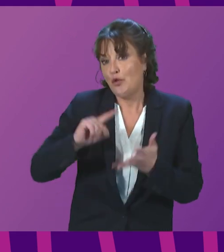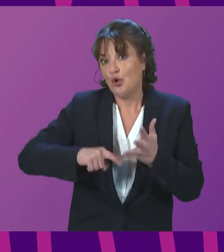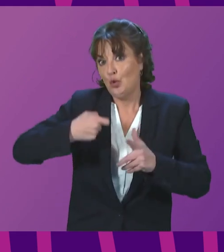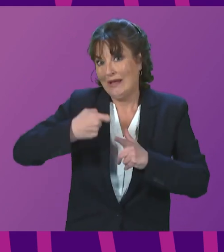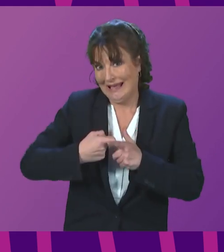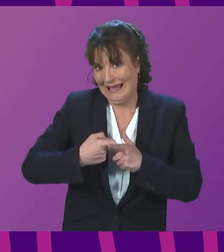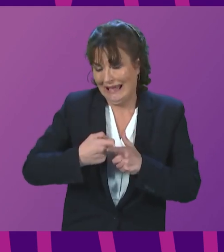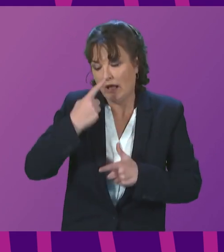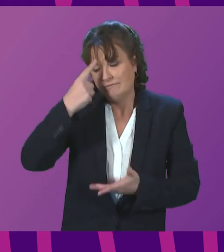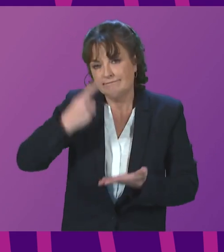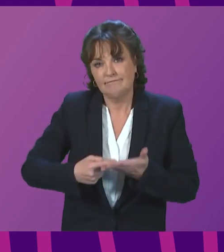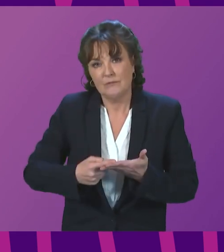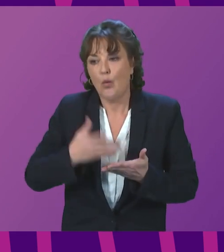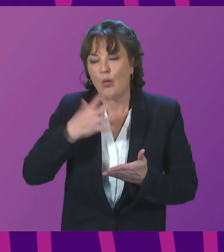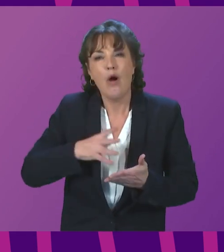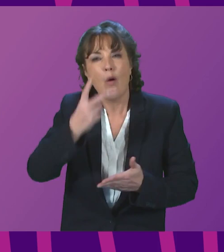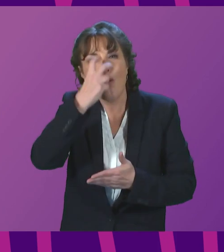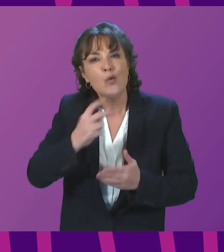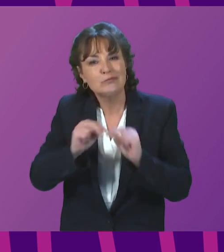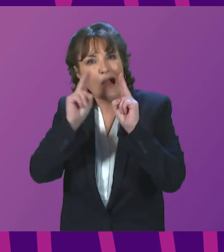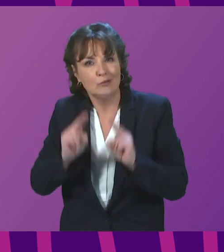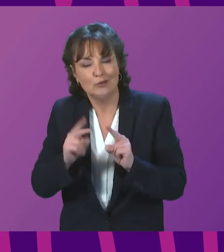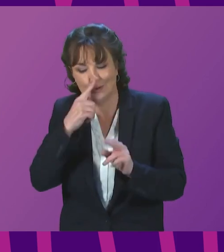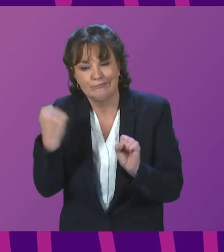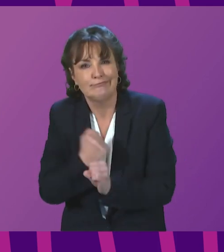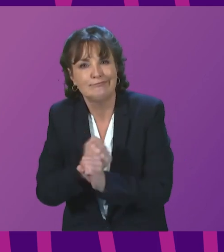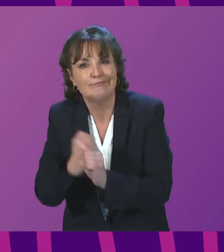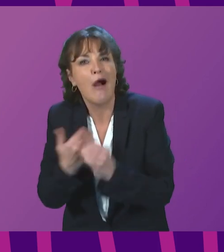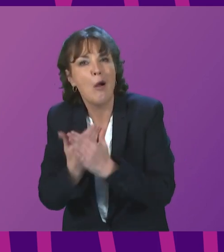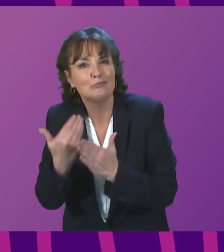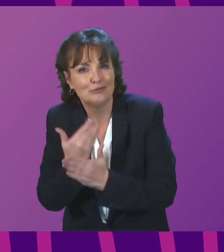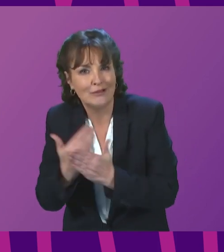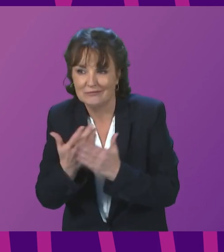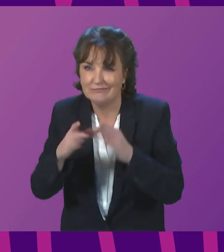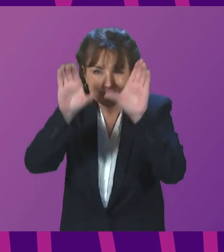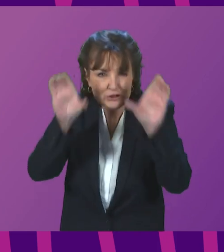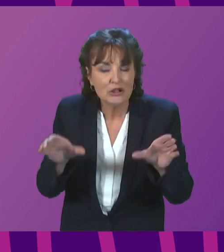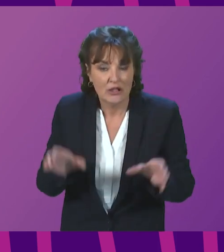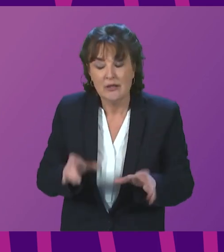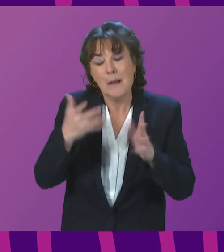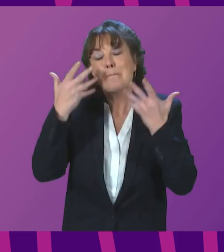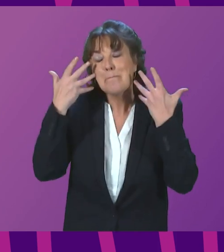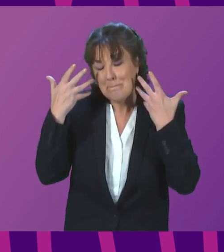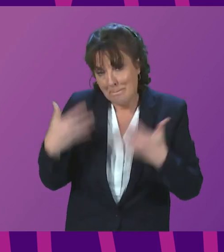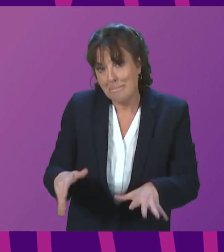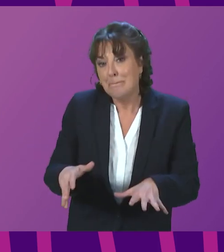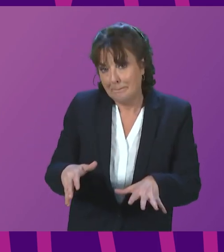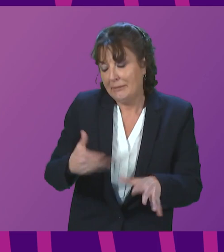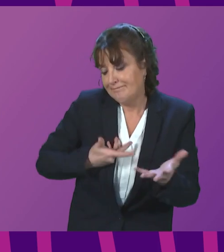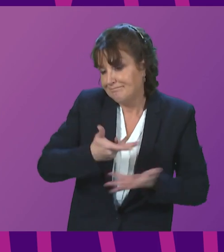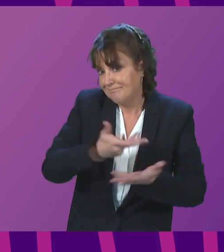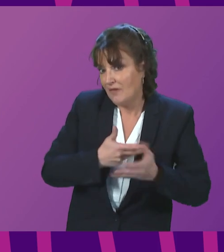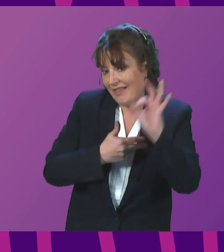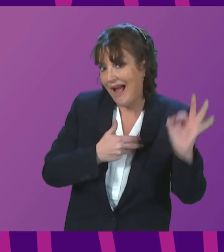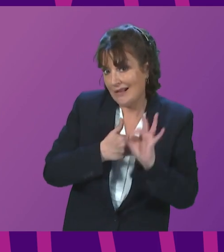challenges in the Western Isles. Over the past week, we have followed this up with the housing provider and the Council to restate our commitment to finding a